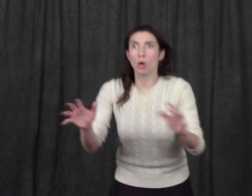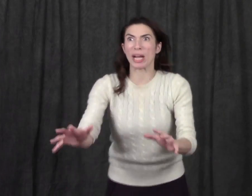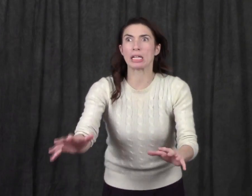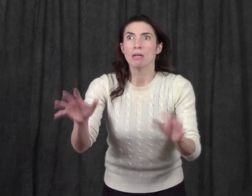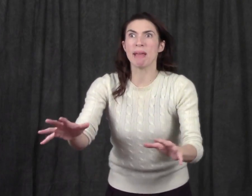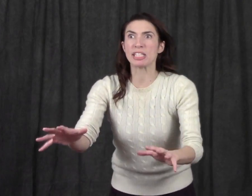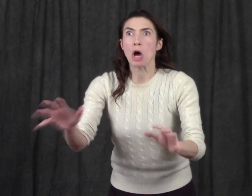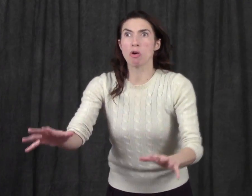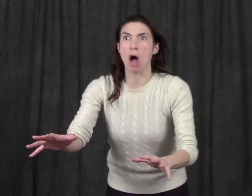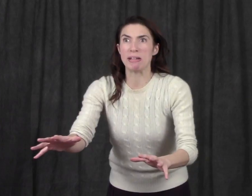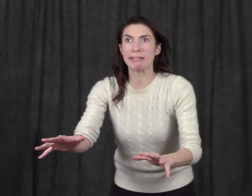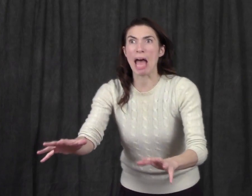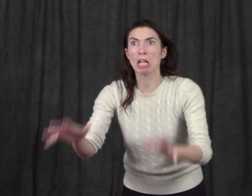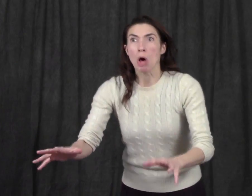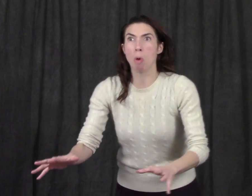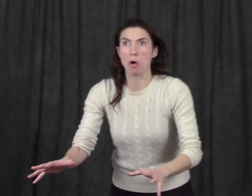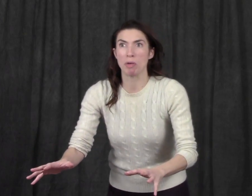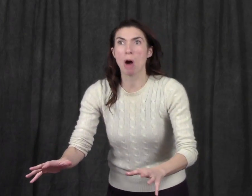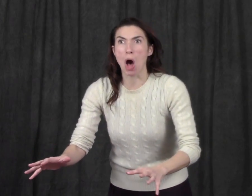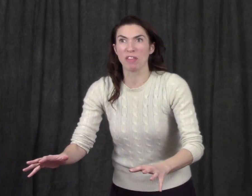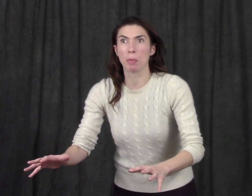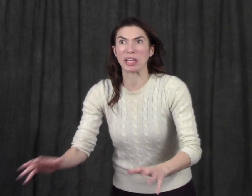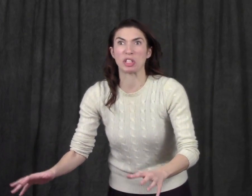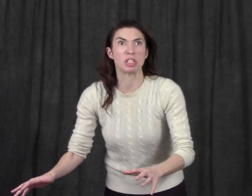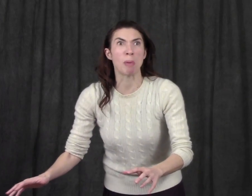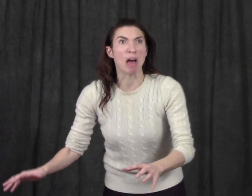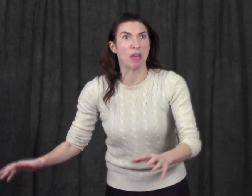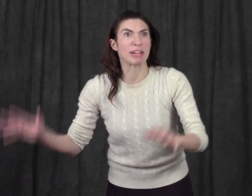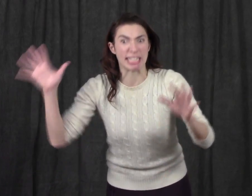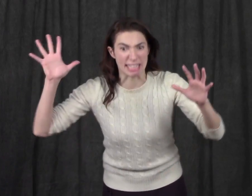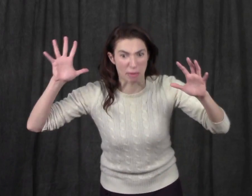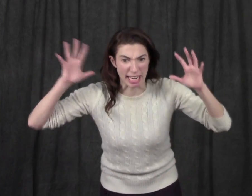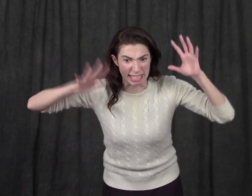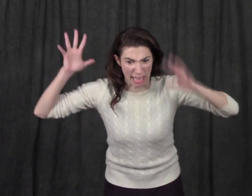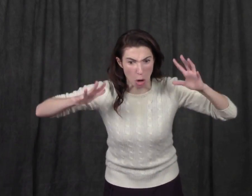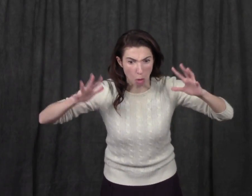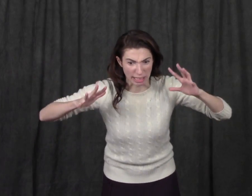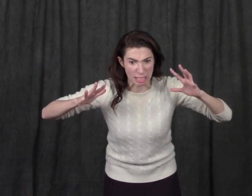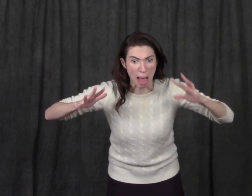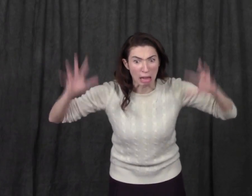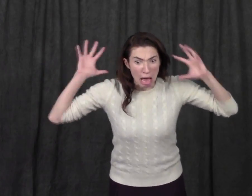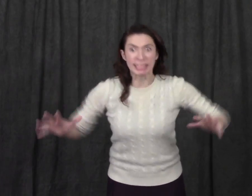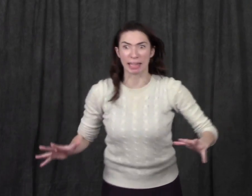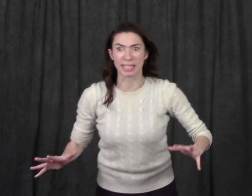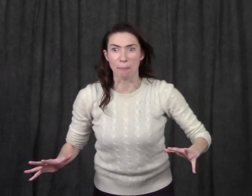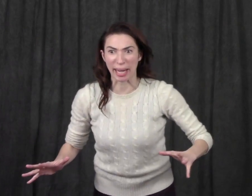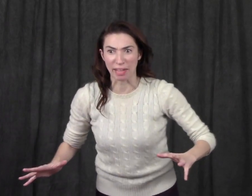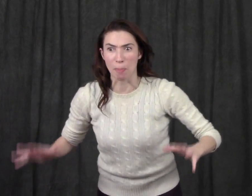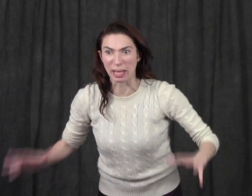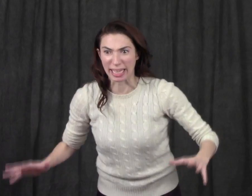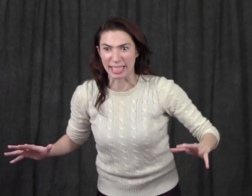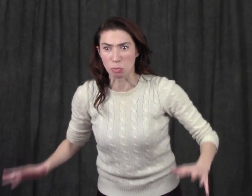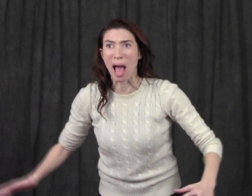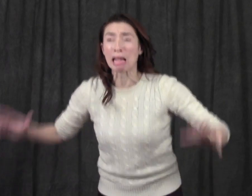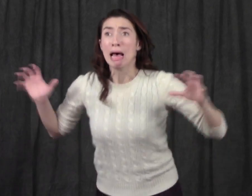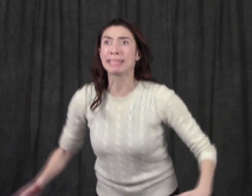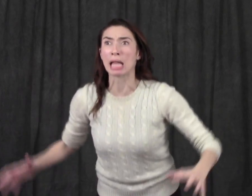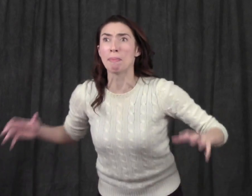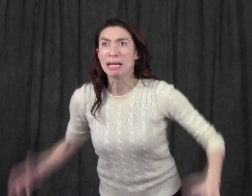Quick, miss, run and tell, warn them all of the witches' spell, there it is, there it is, the unholy smell, tell them to the people and the police as well. Tell them,